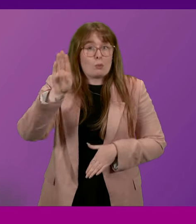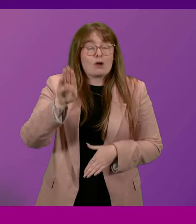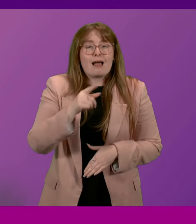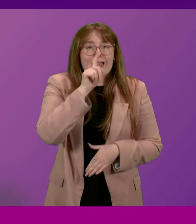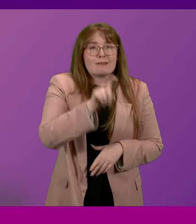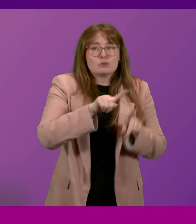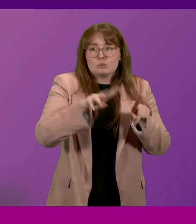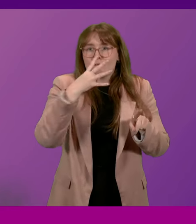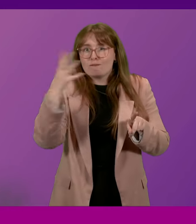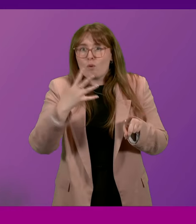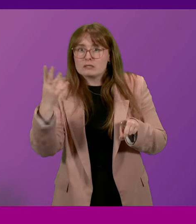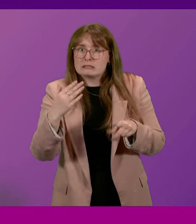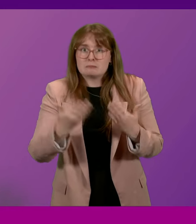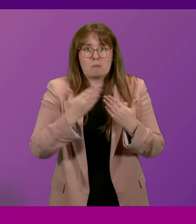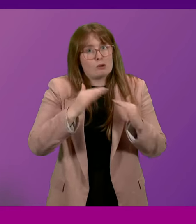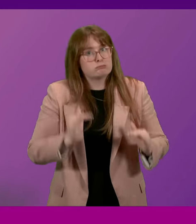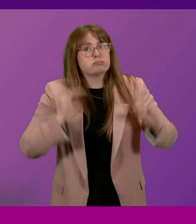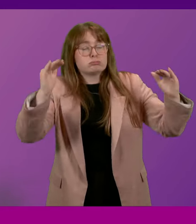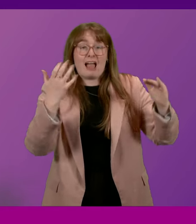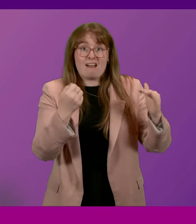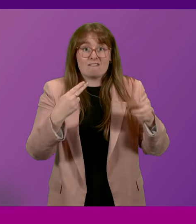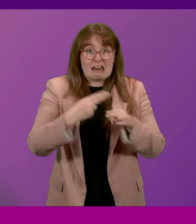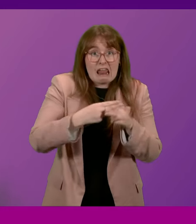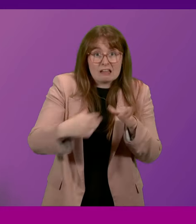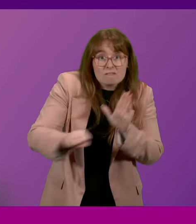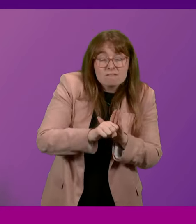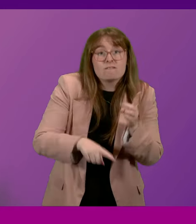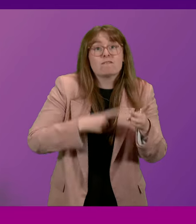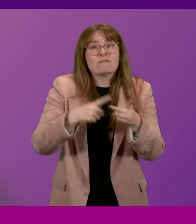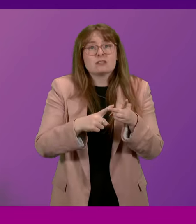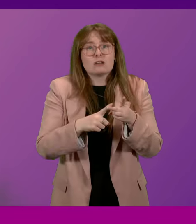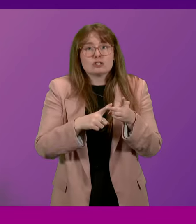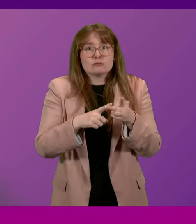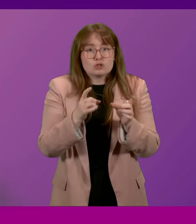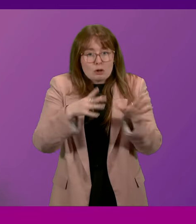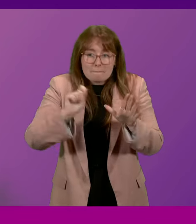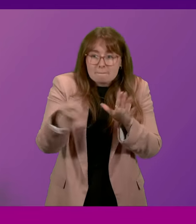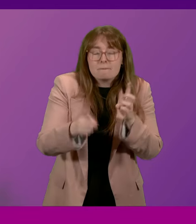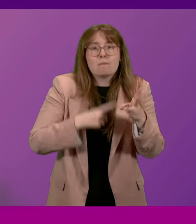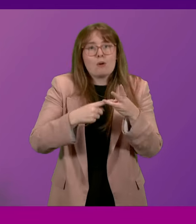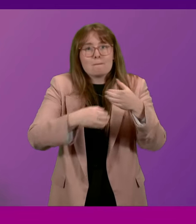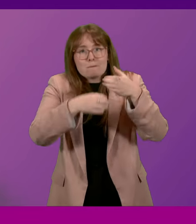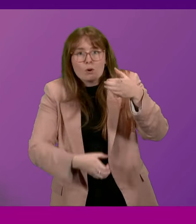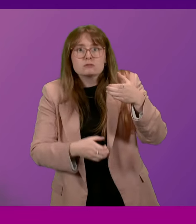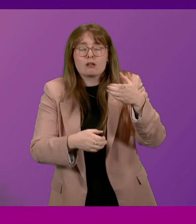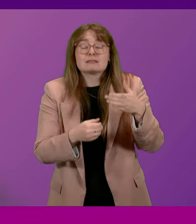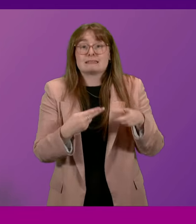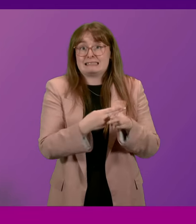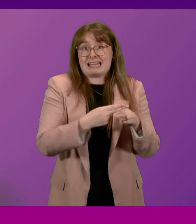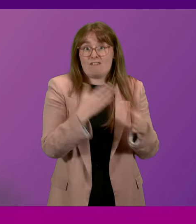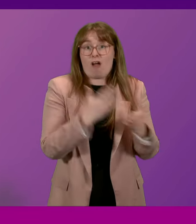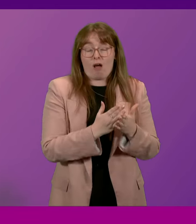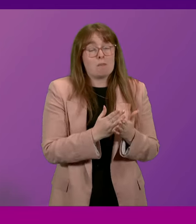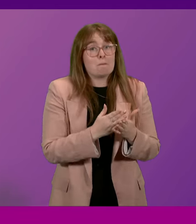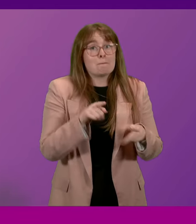11 to 14. armed with weapons such as knives, blunt objects and bottles, and knives were the most common weapon used